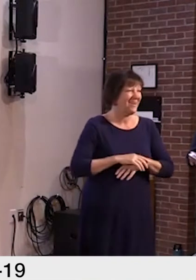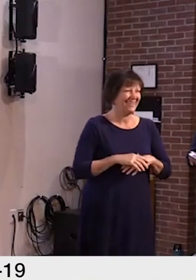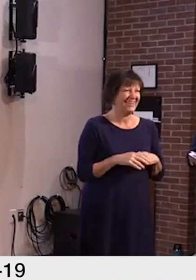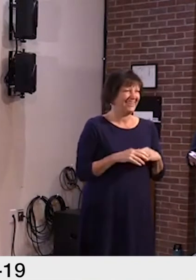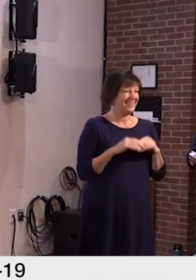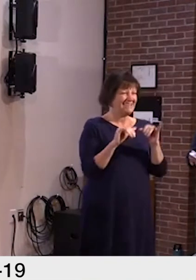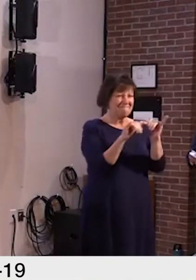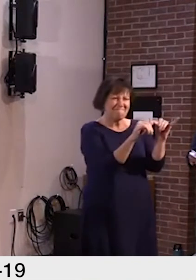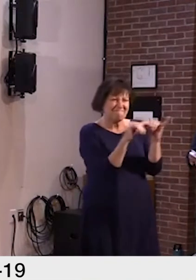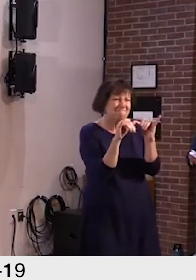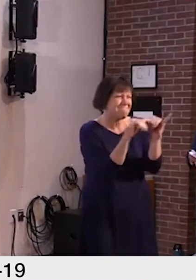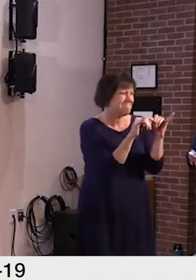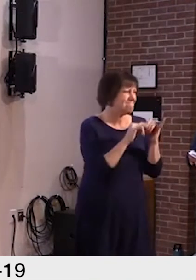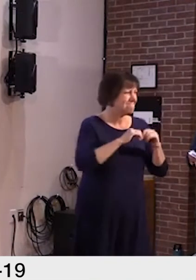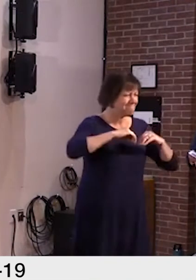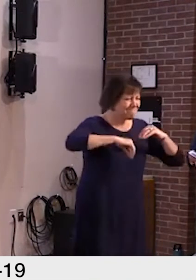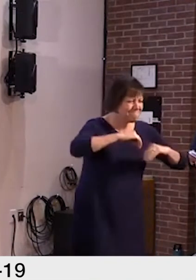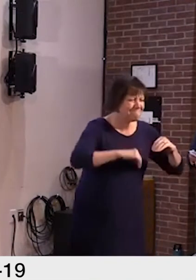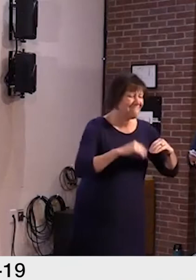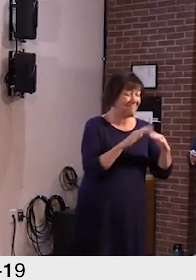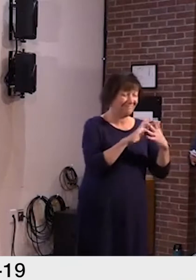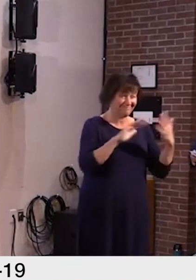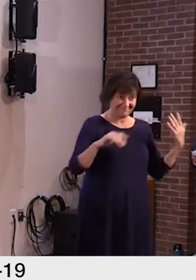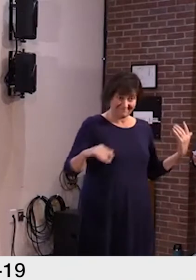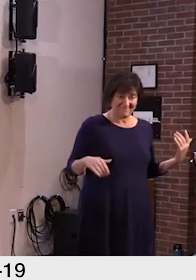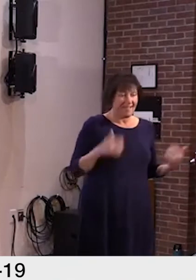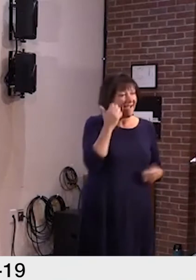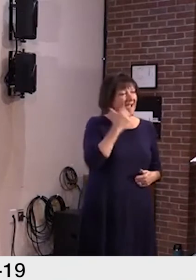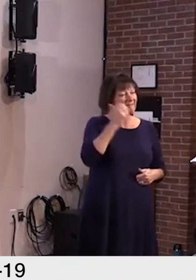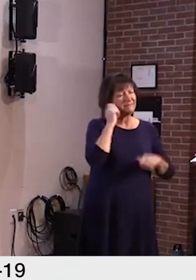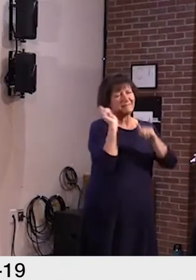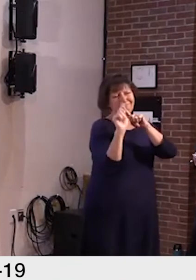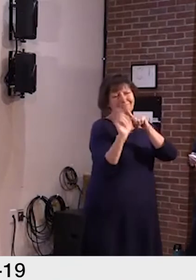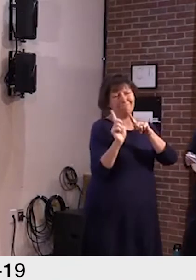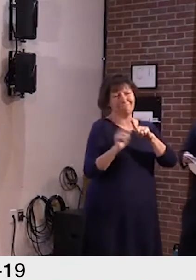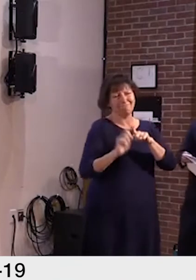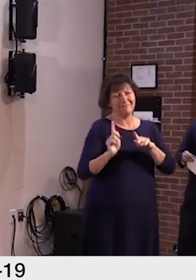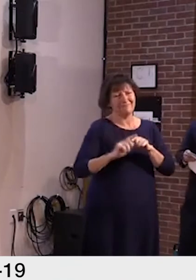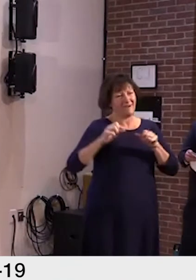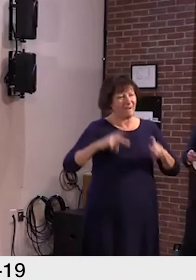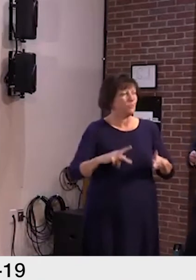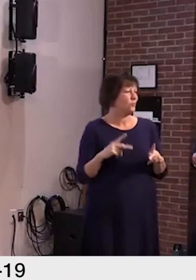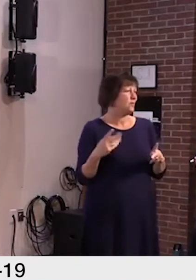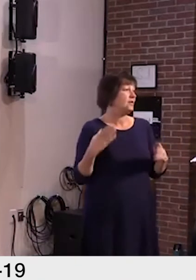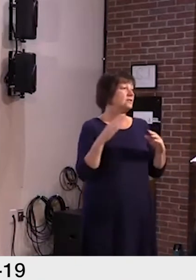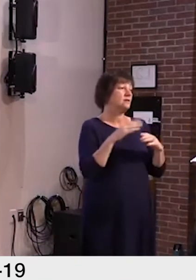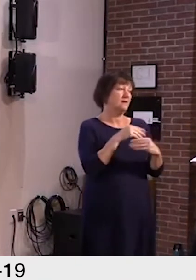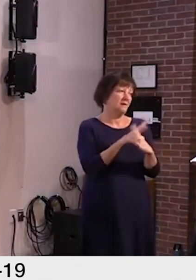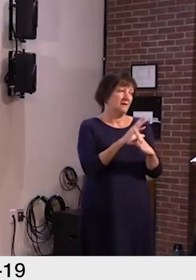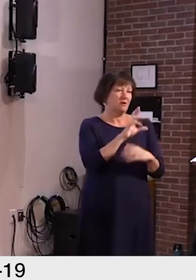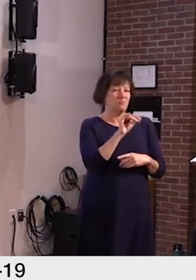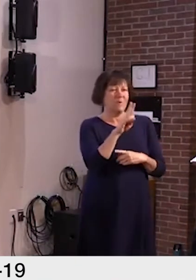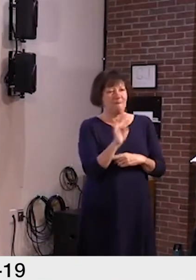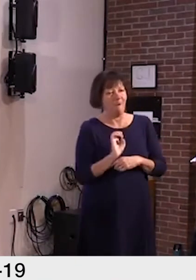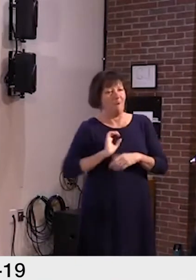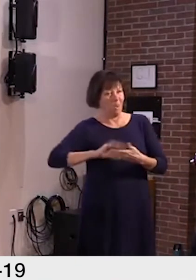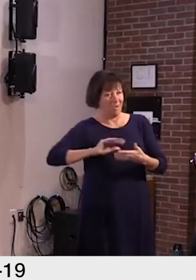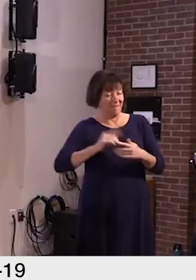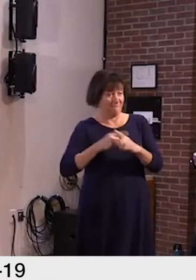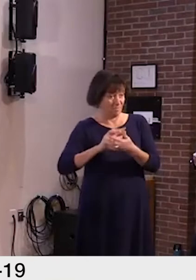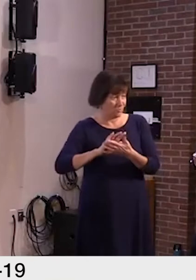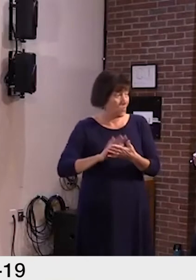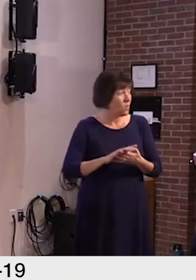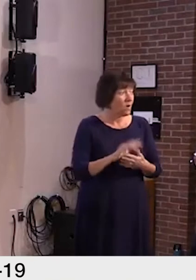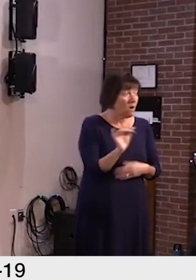integrating time every day for children to participate in remote learning activities provided by their schools. They have created quiet spaces, provided